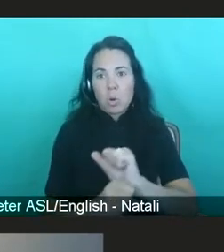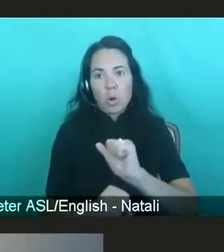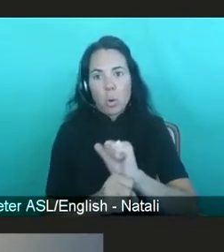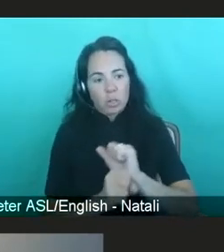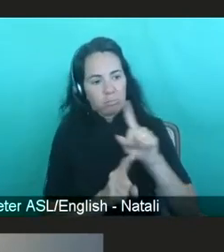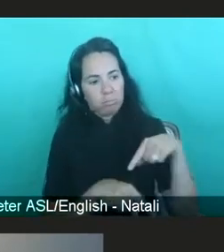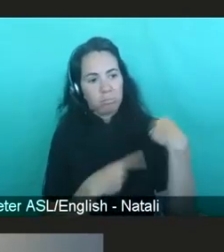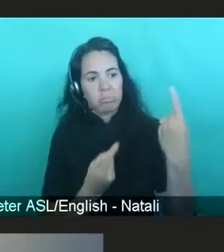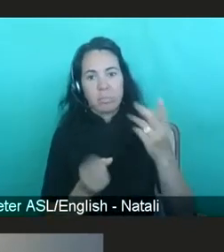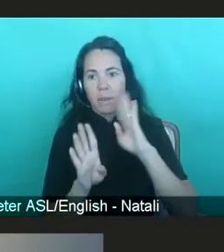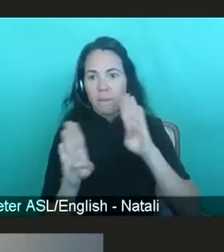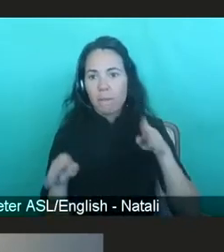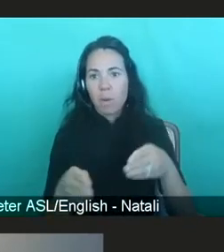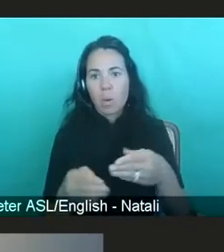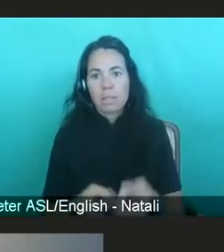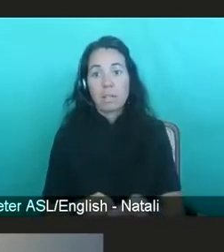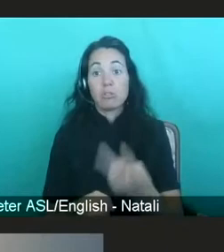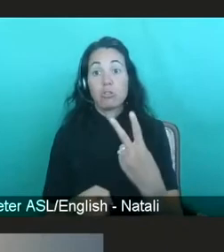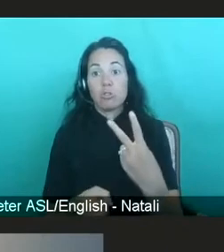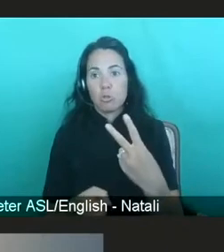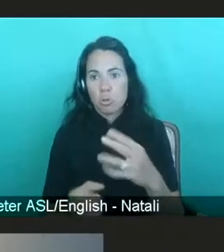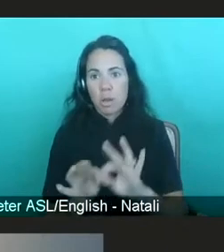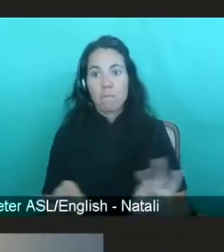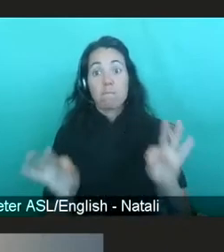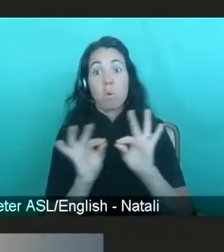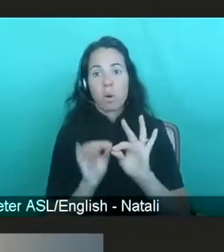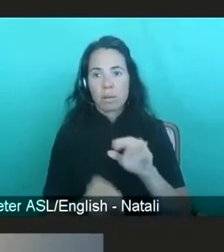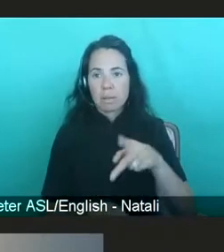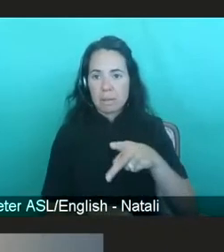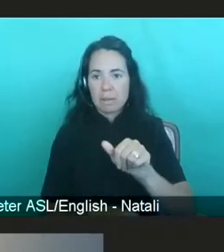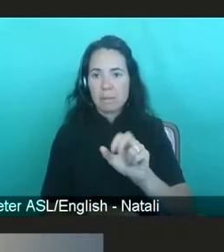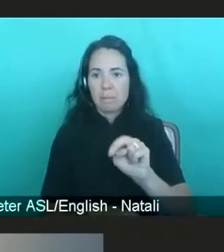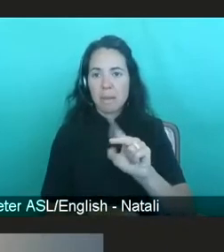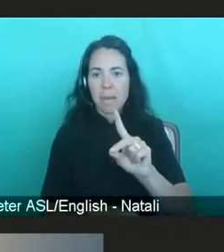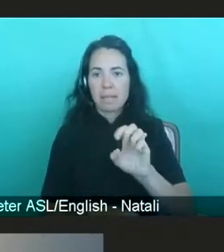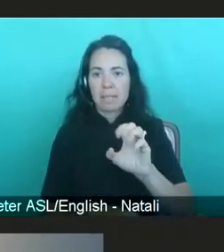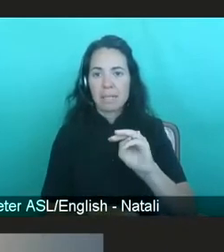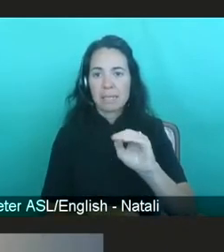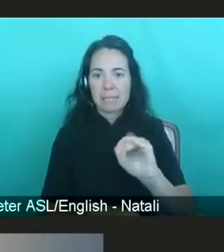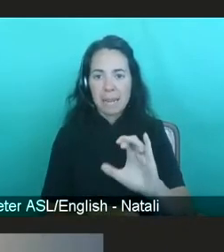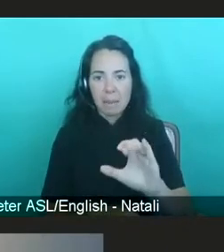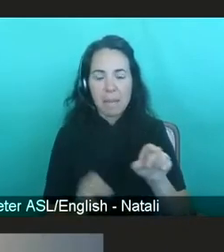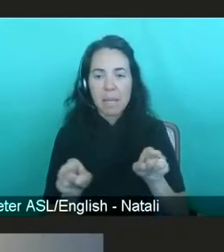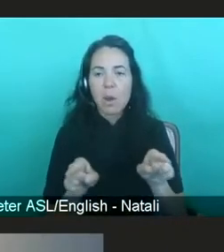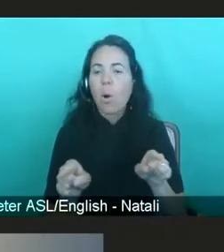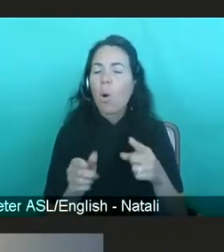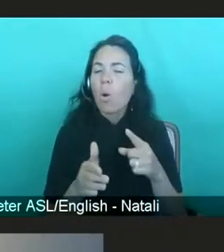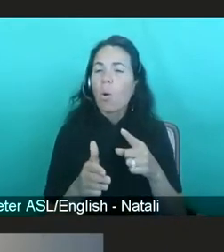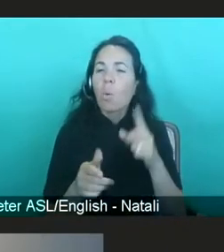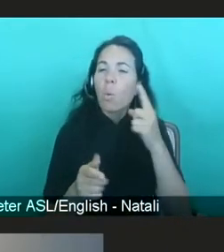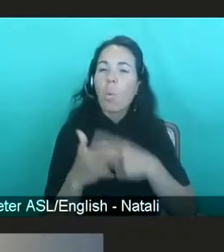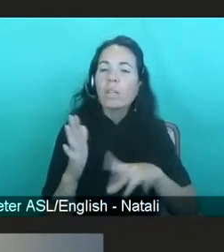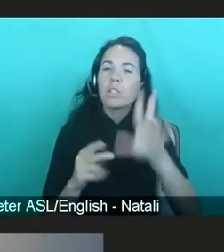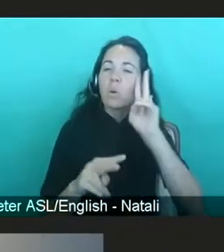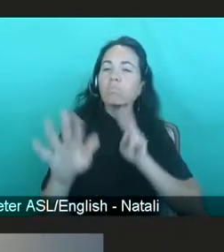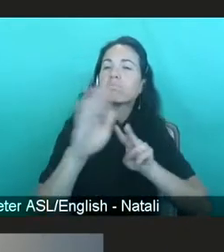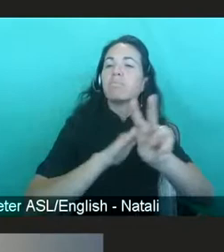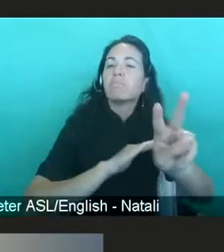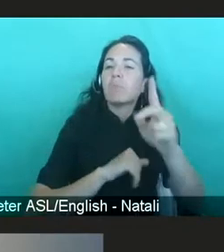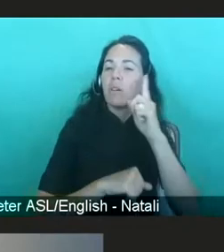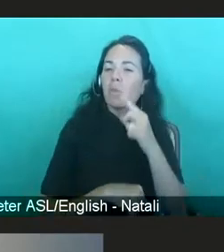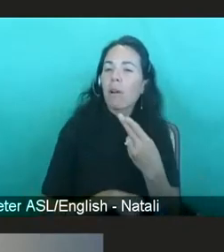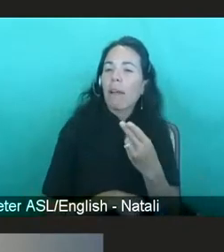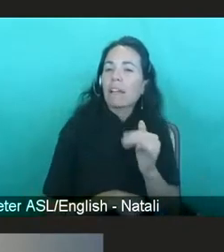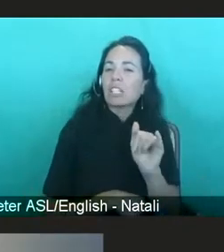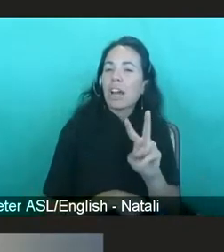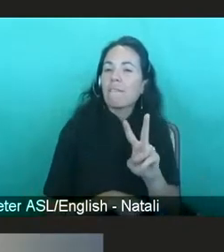very important pandemics, where do you think we're going to be in terms of HIV prevention and